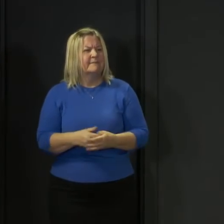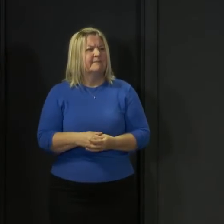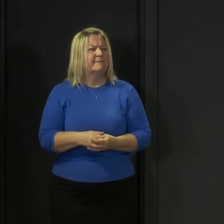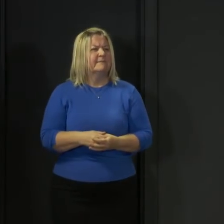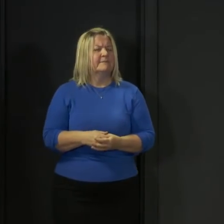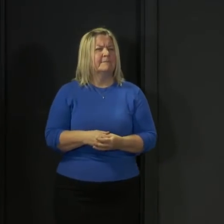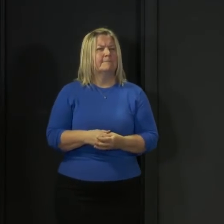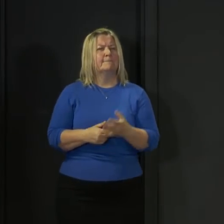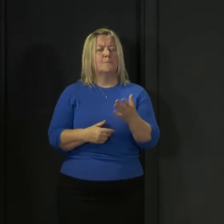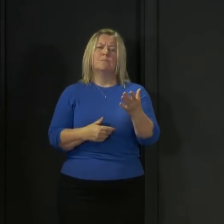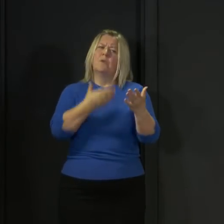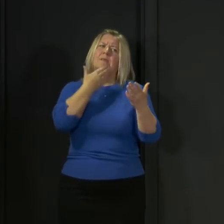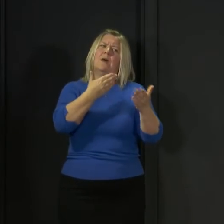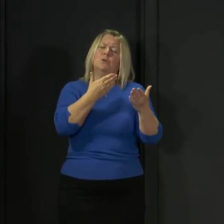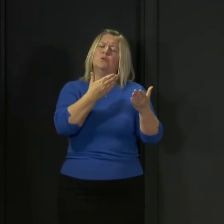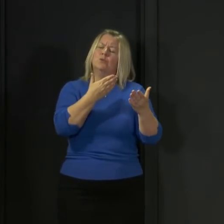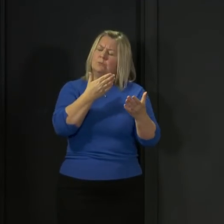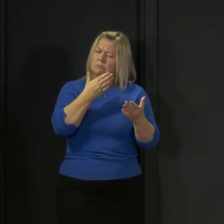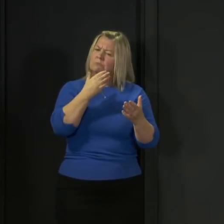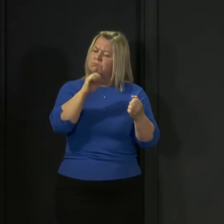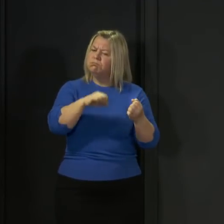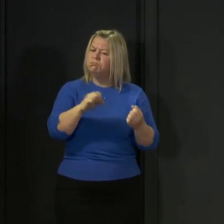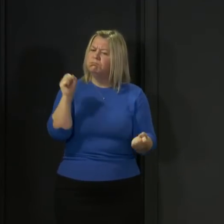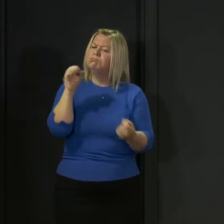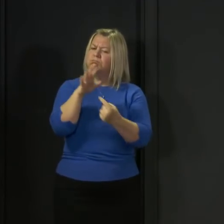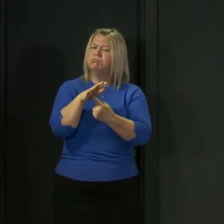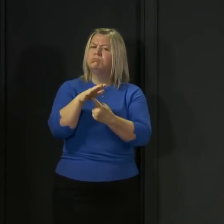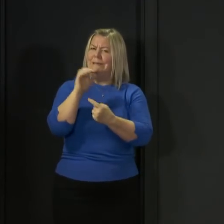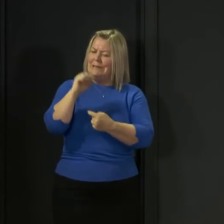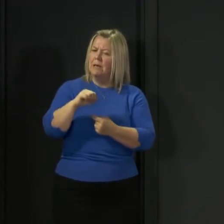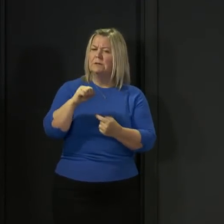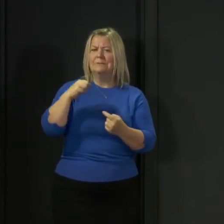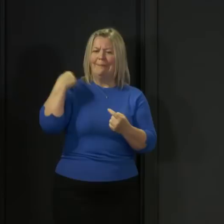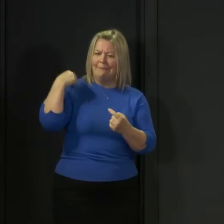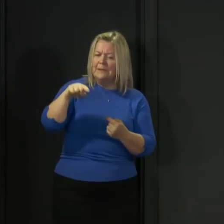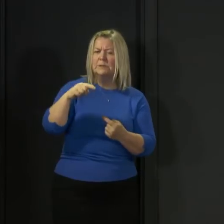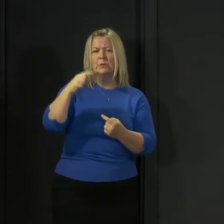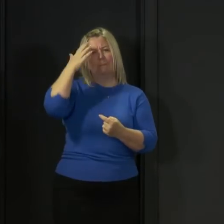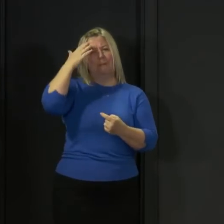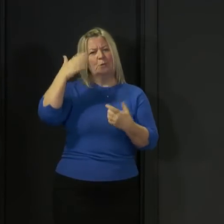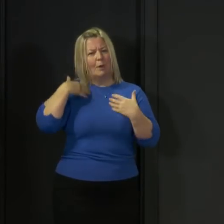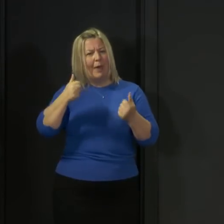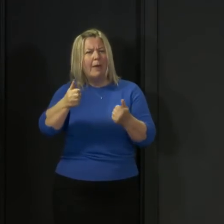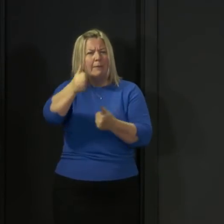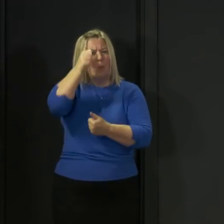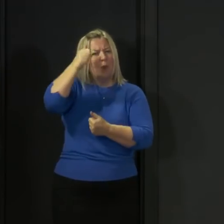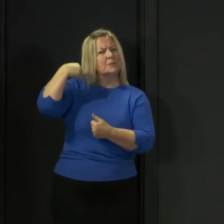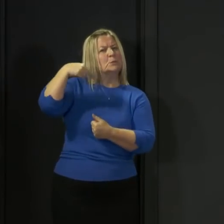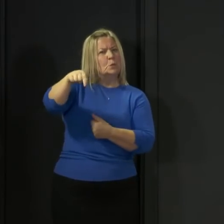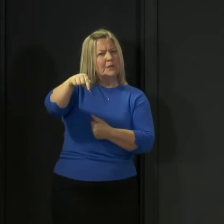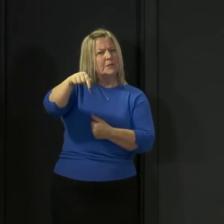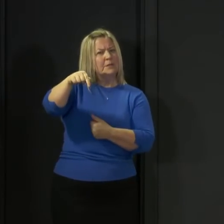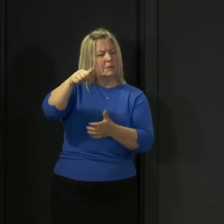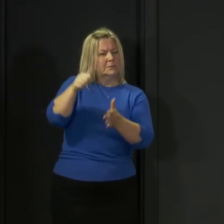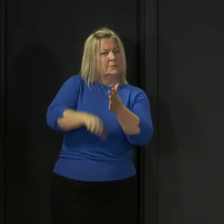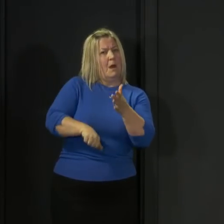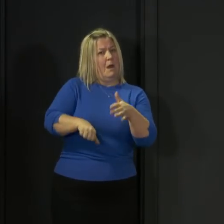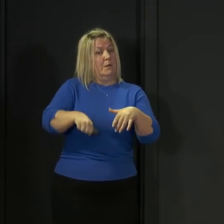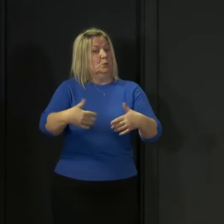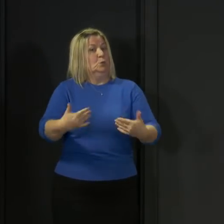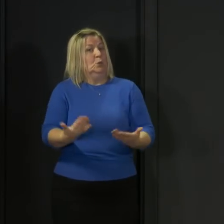for that question. I think it is important that we all mark Mental Health Awareness Week. Today is the start of that.